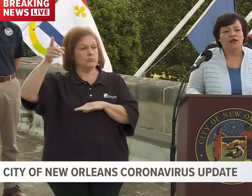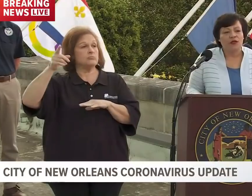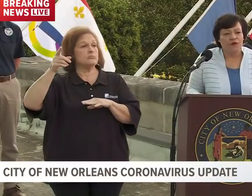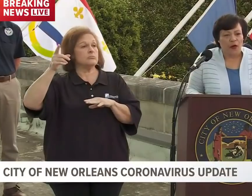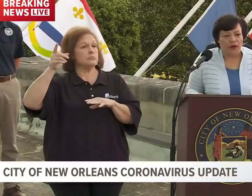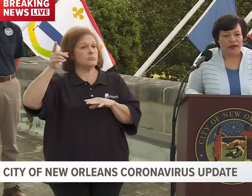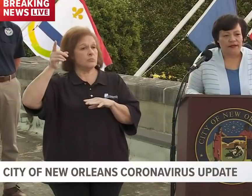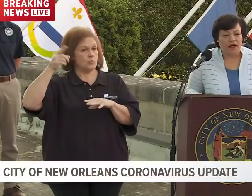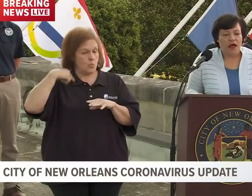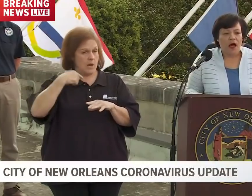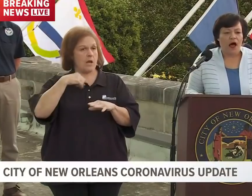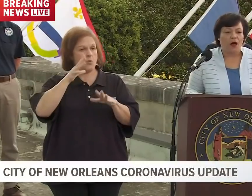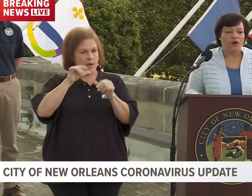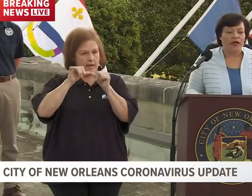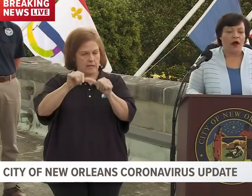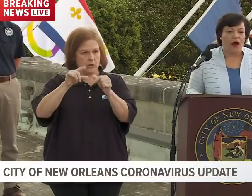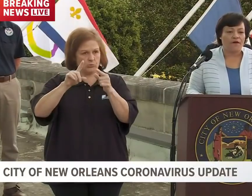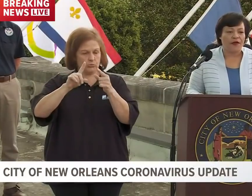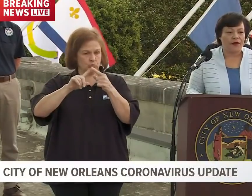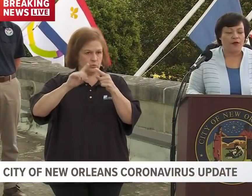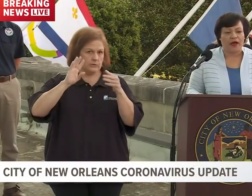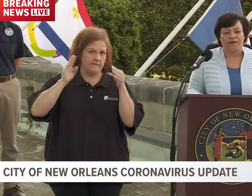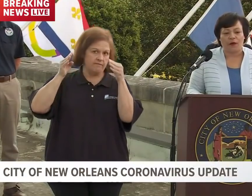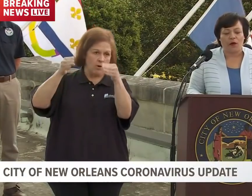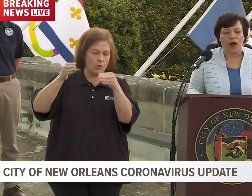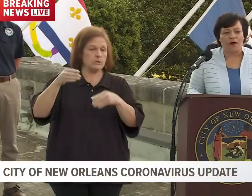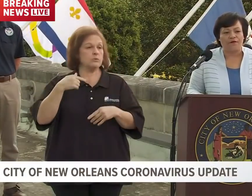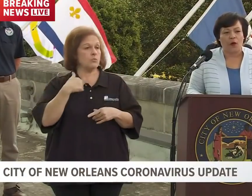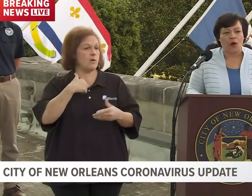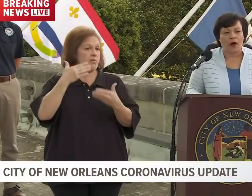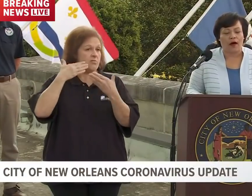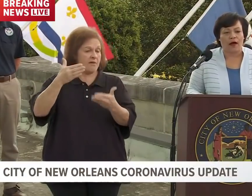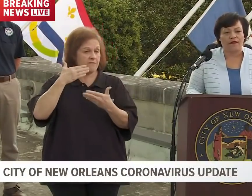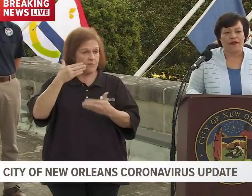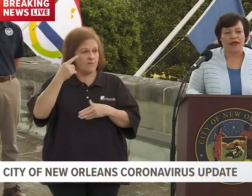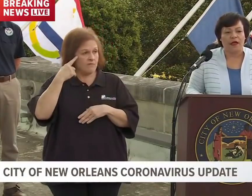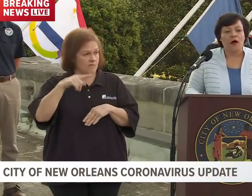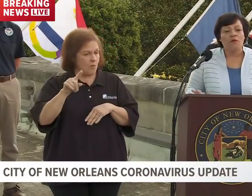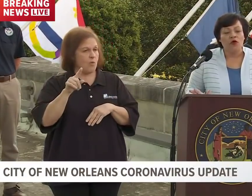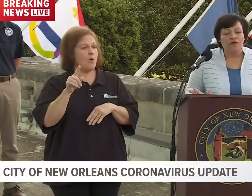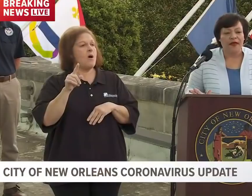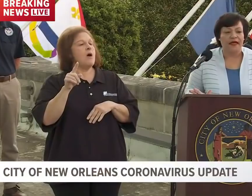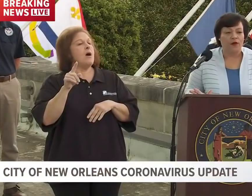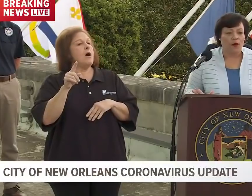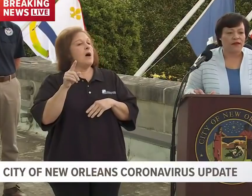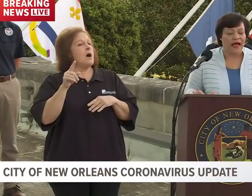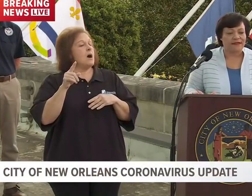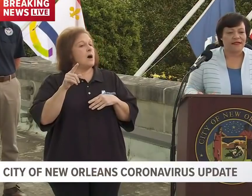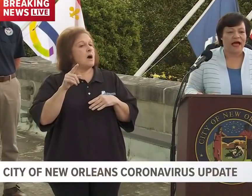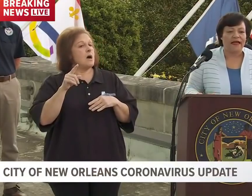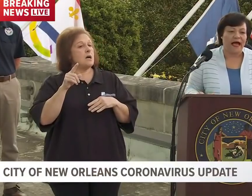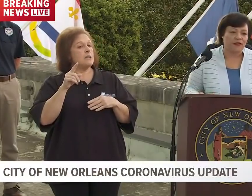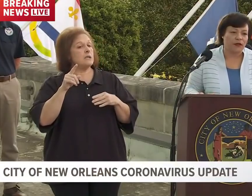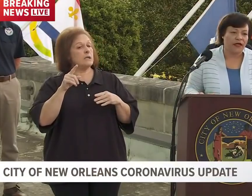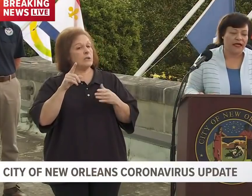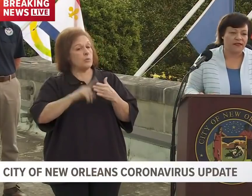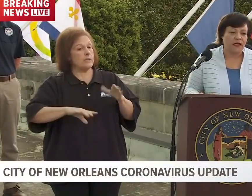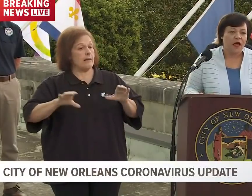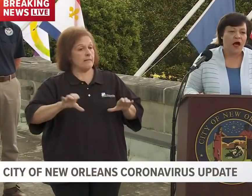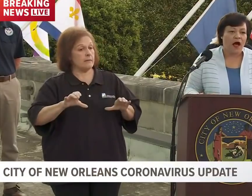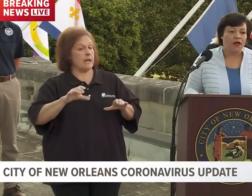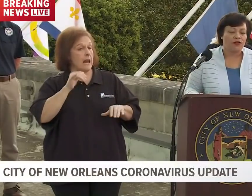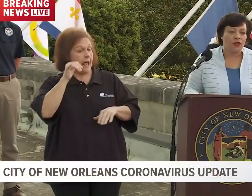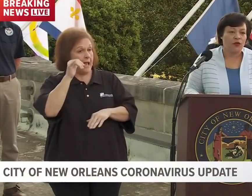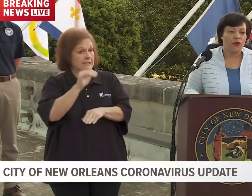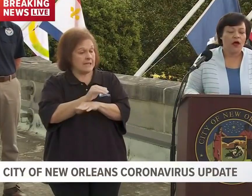to focus. We are very grateful for the movement on last night as it relates